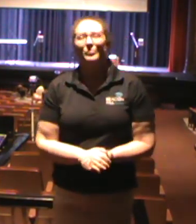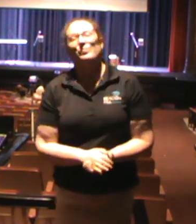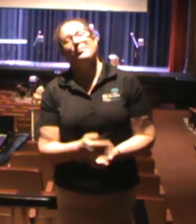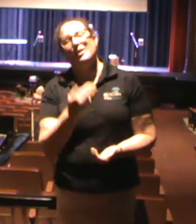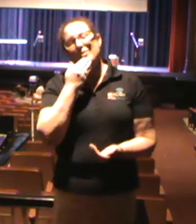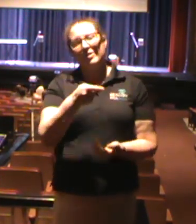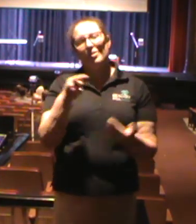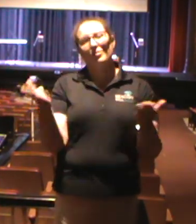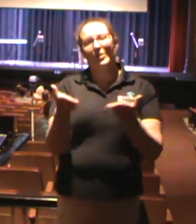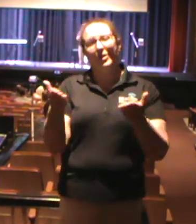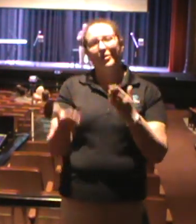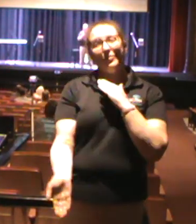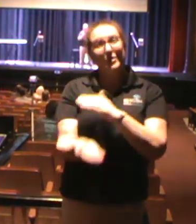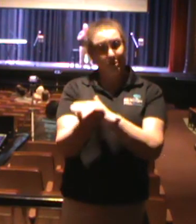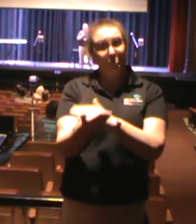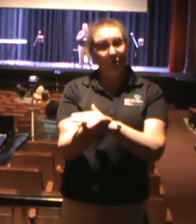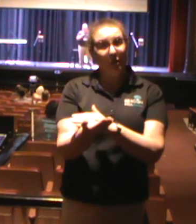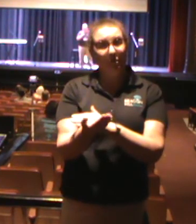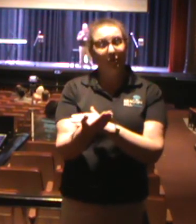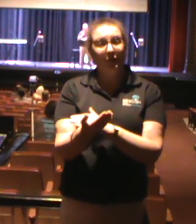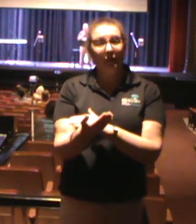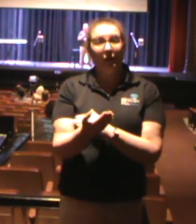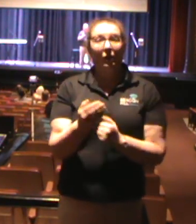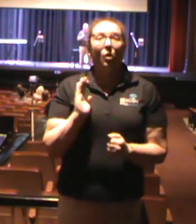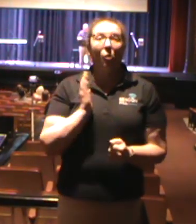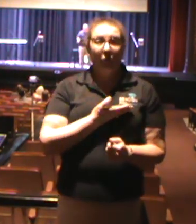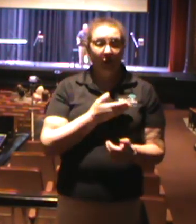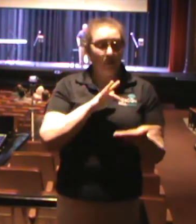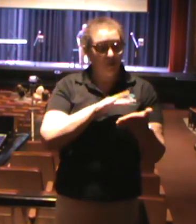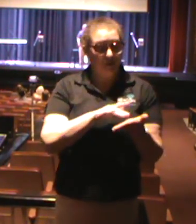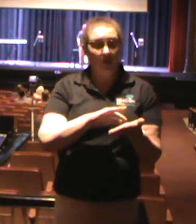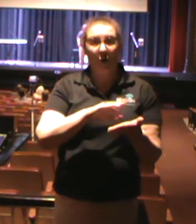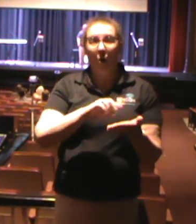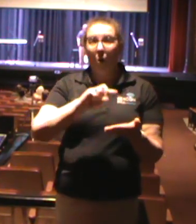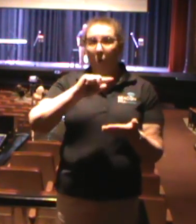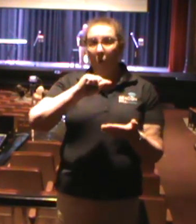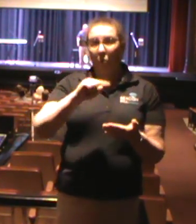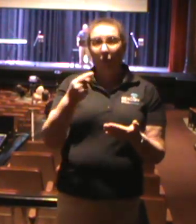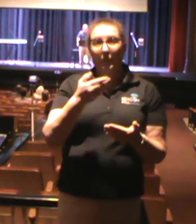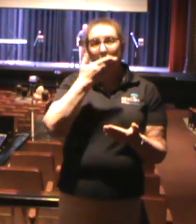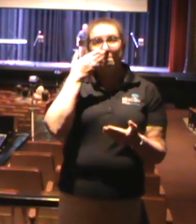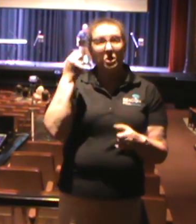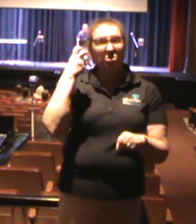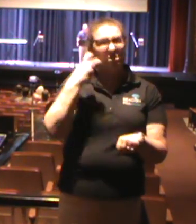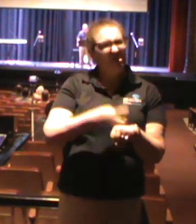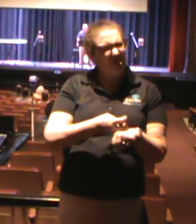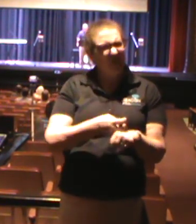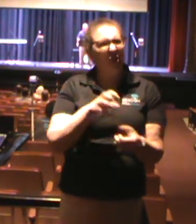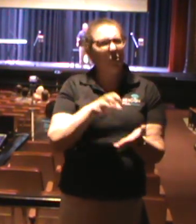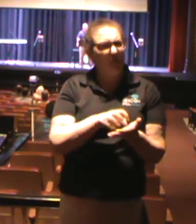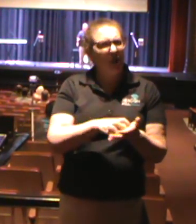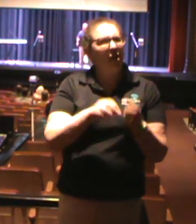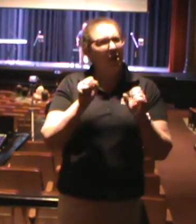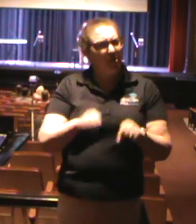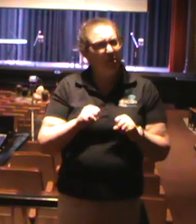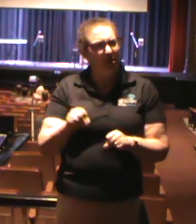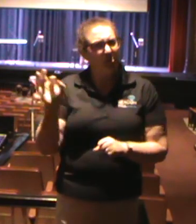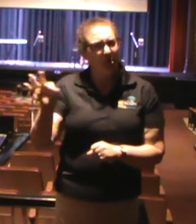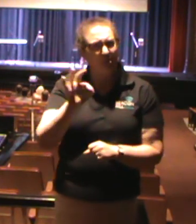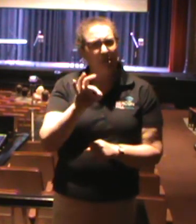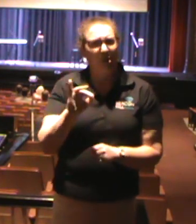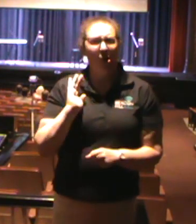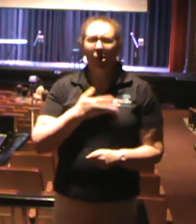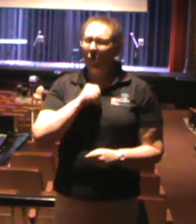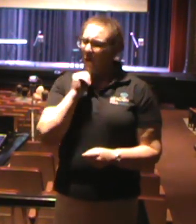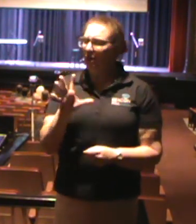Look, this morning we are getting into one of the toughest passages that I could ever preach. We don't skip the hard stuff here